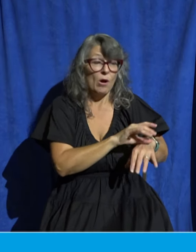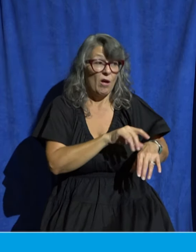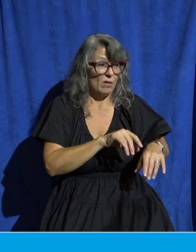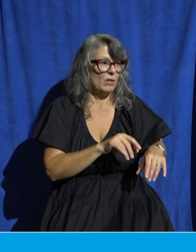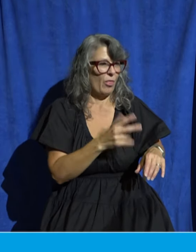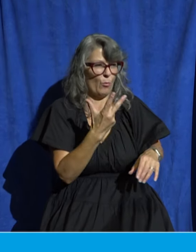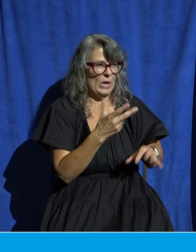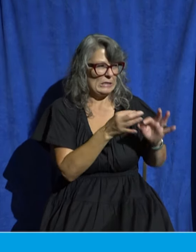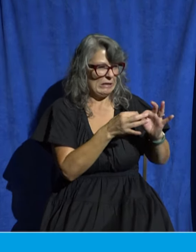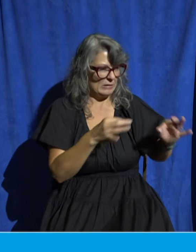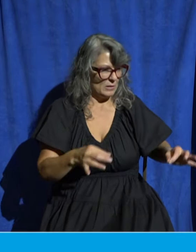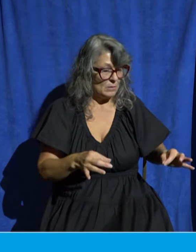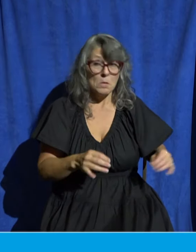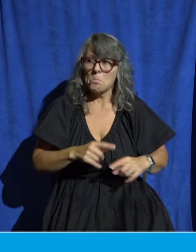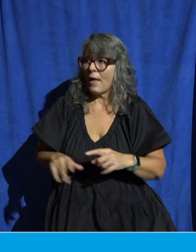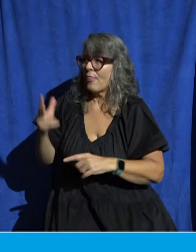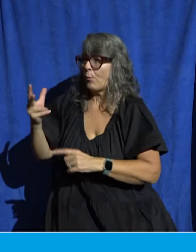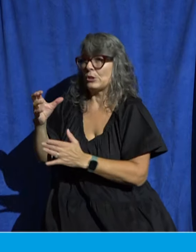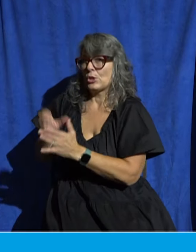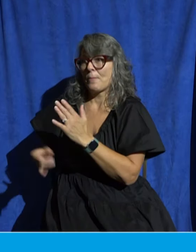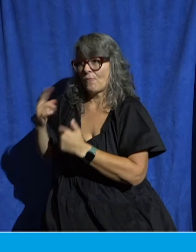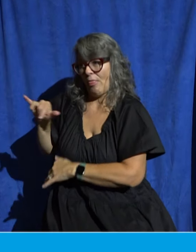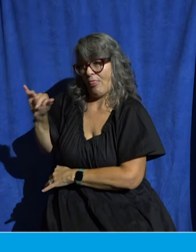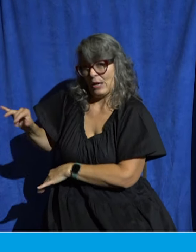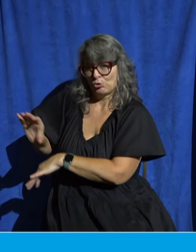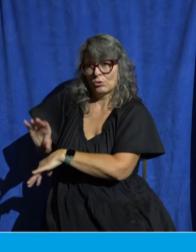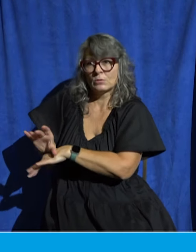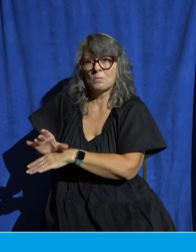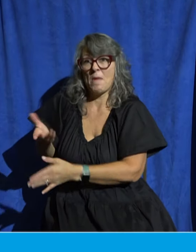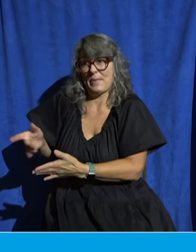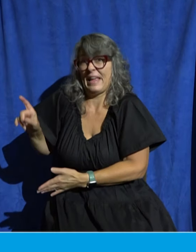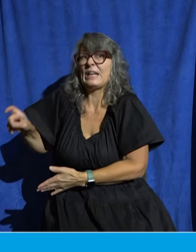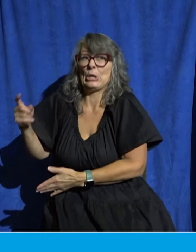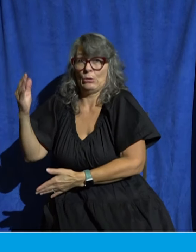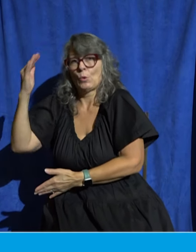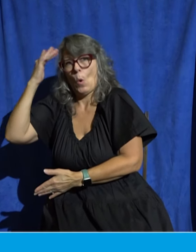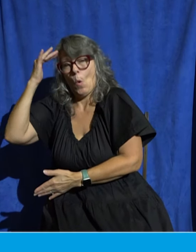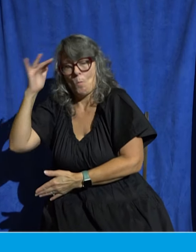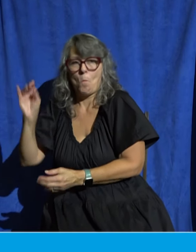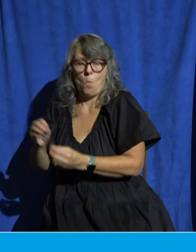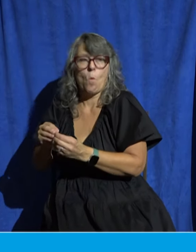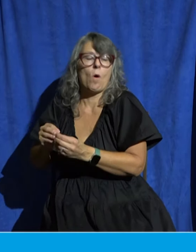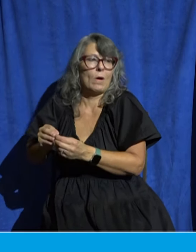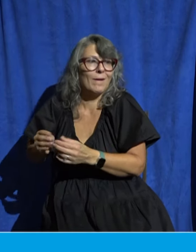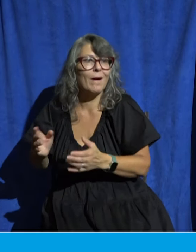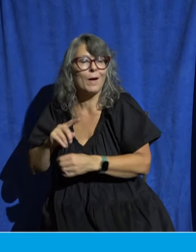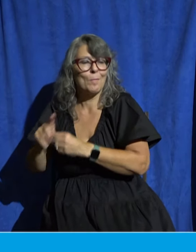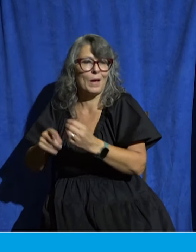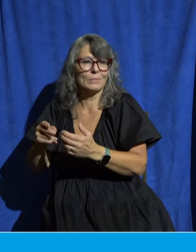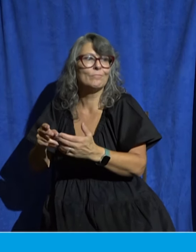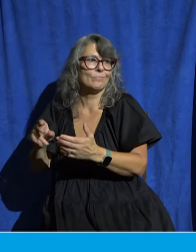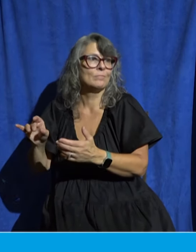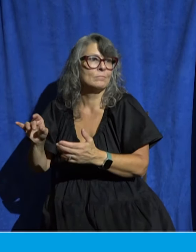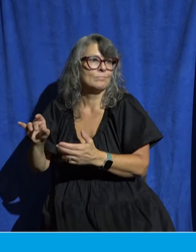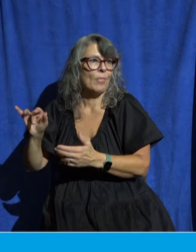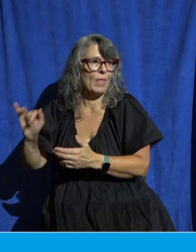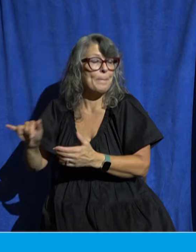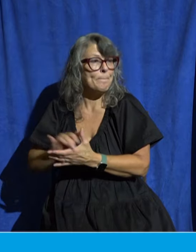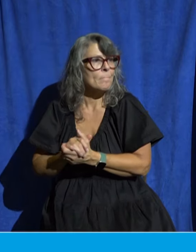gifts. Chapters 12 through 14 are all about spiritual gifting. So I want to invite you, keep your finger in Romans chapter 12 and flip over with me to